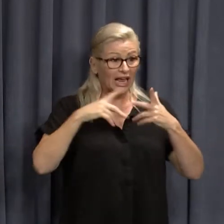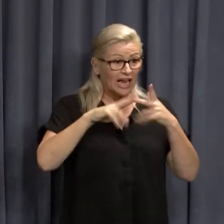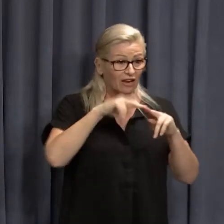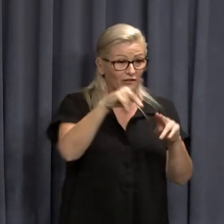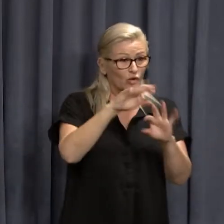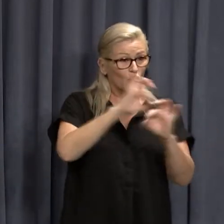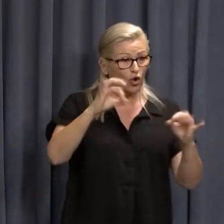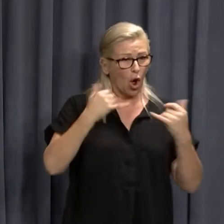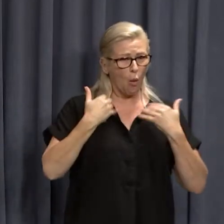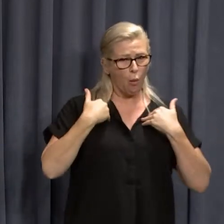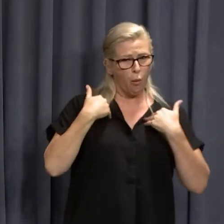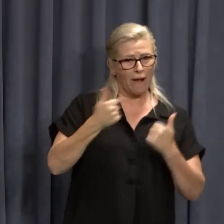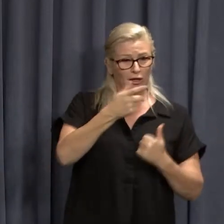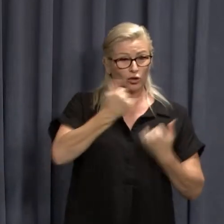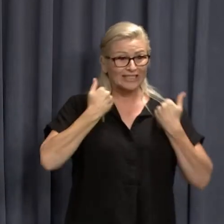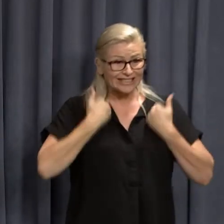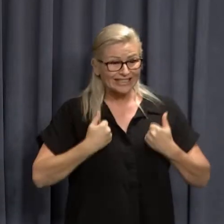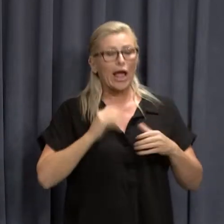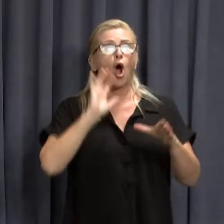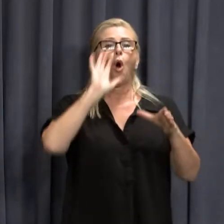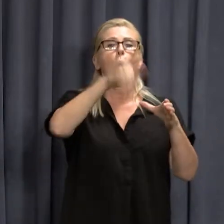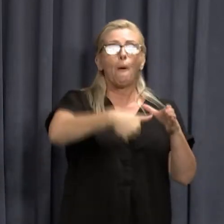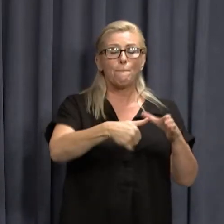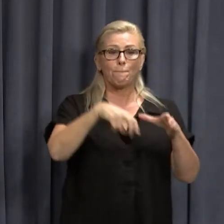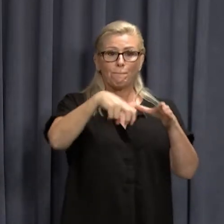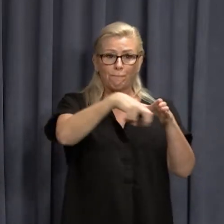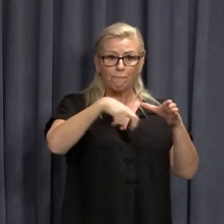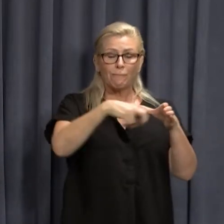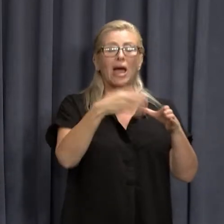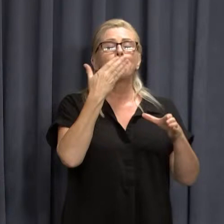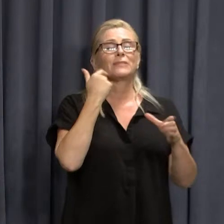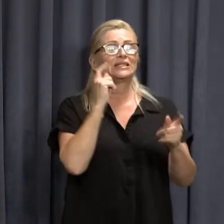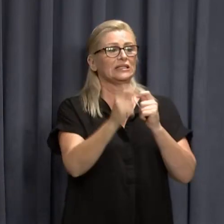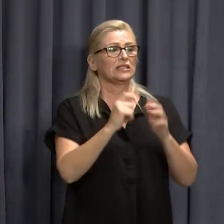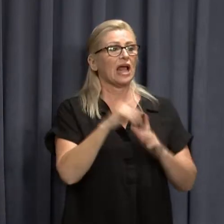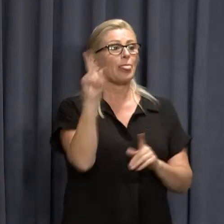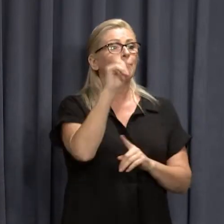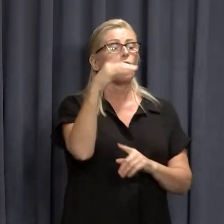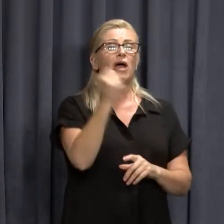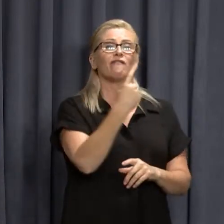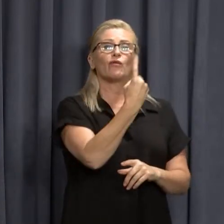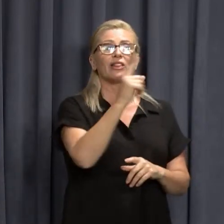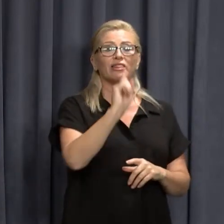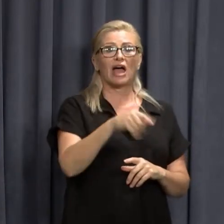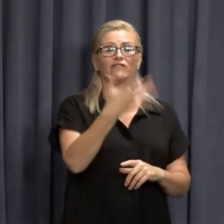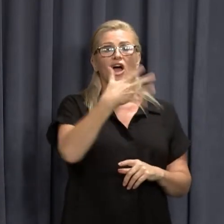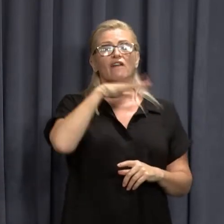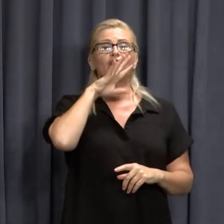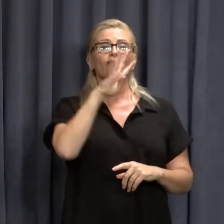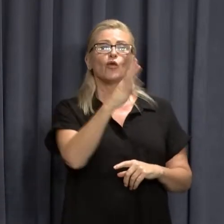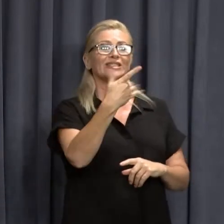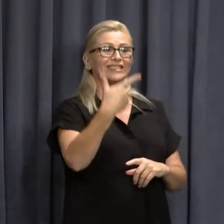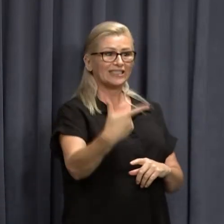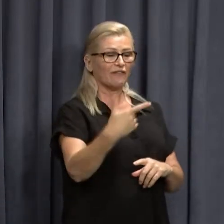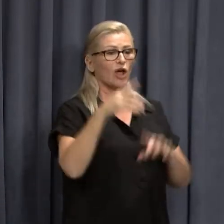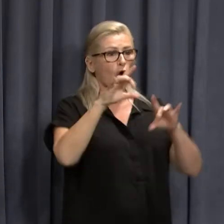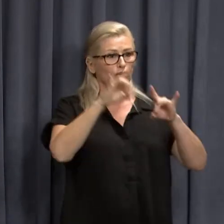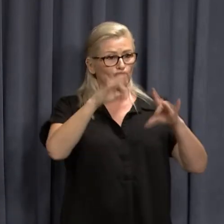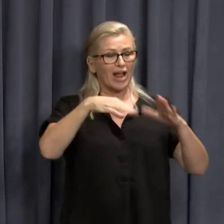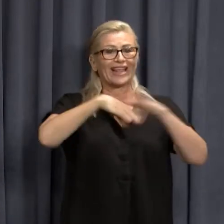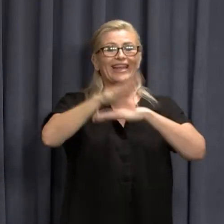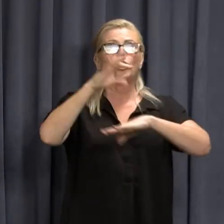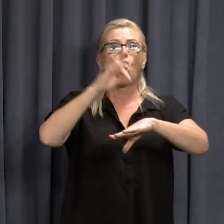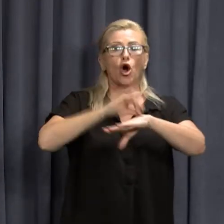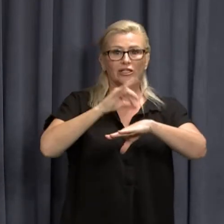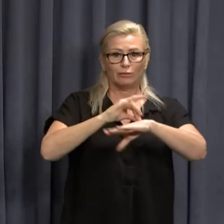tested and quarantine. There are currently 5,147 Australians in hospital